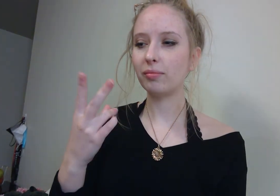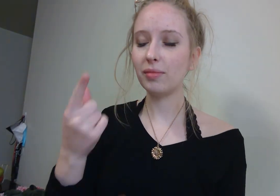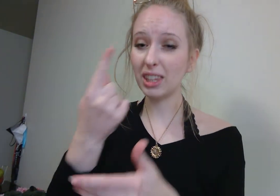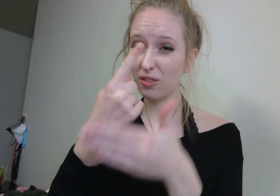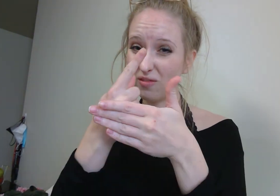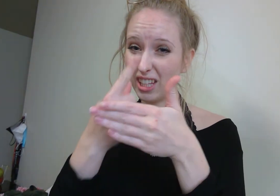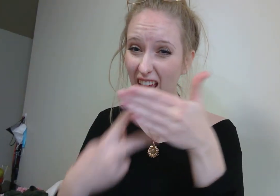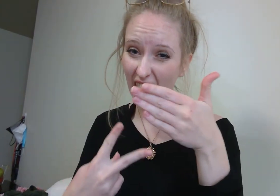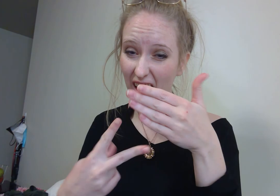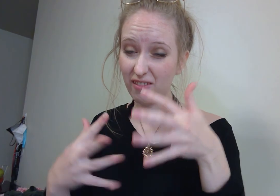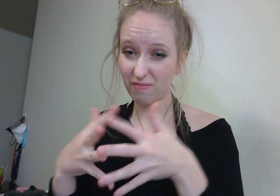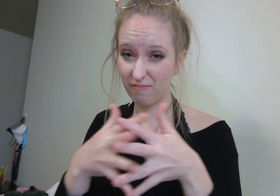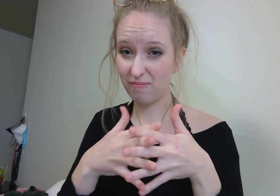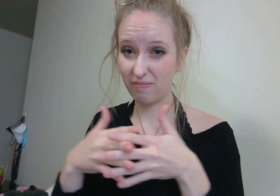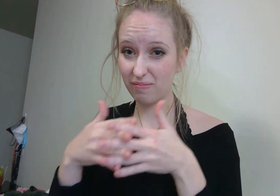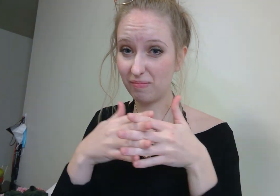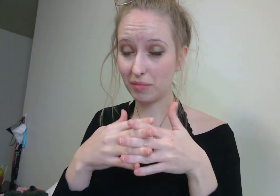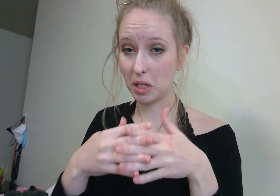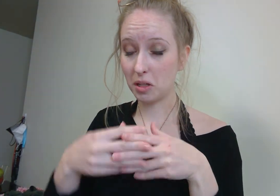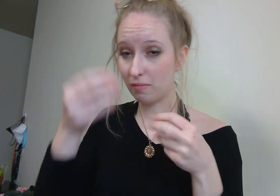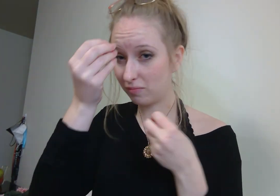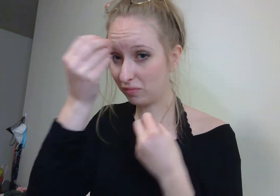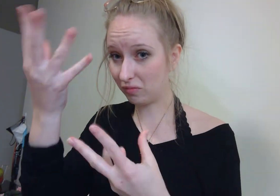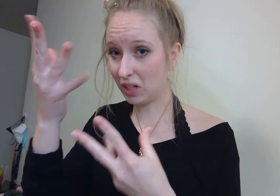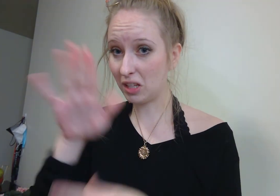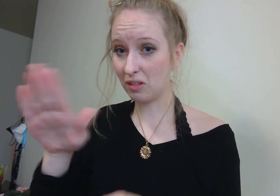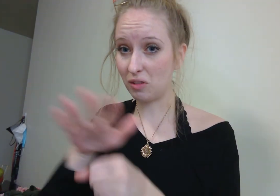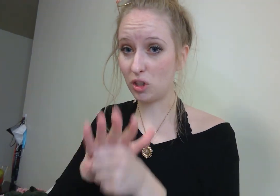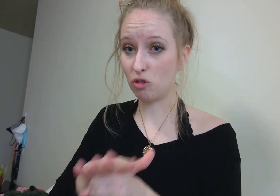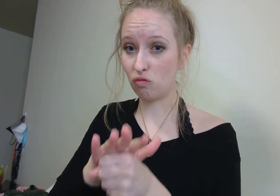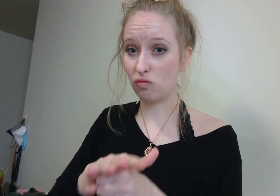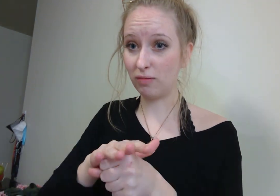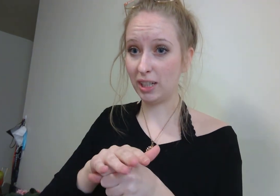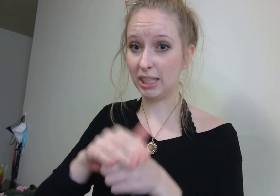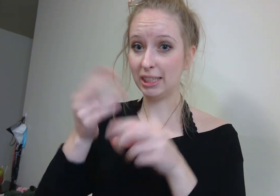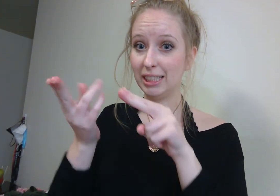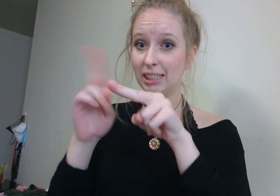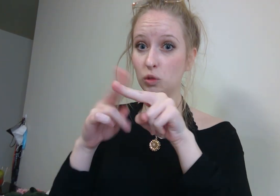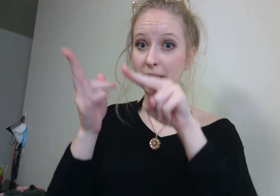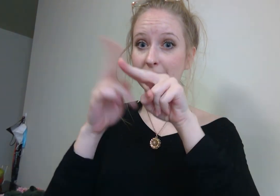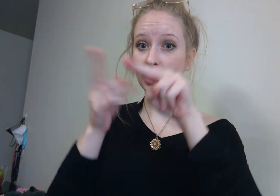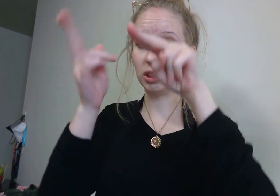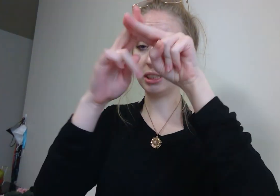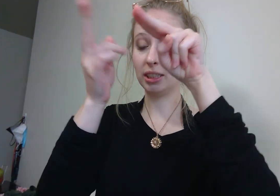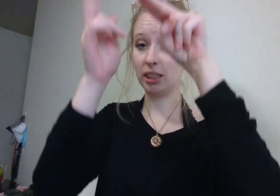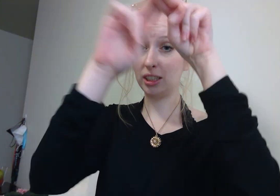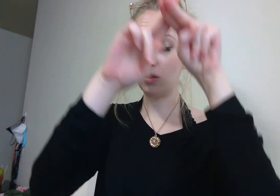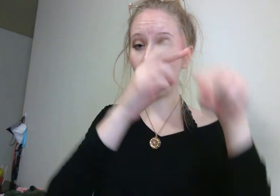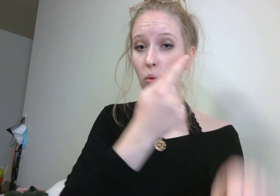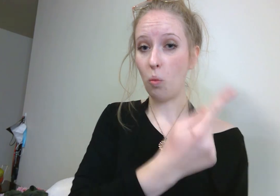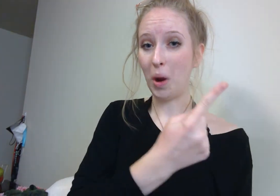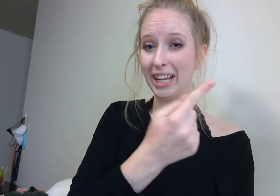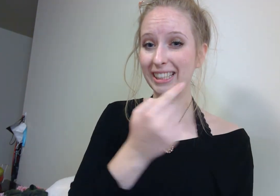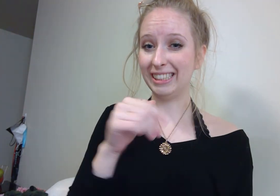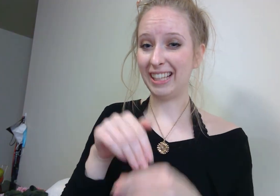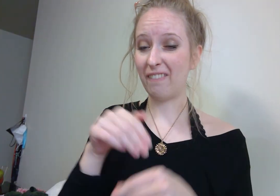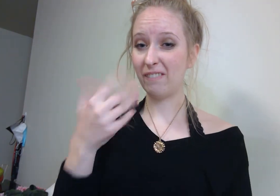stress had increased within the past five years, with one in three participants stating that the stress is extreme.